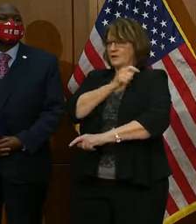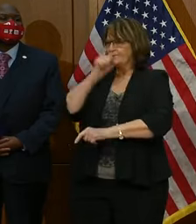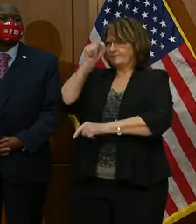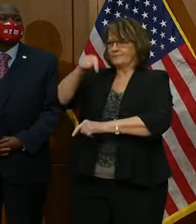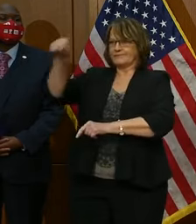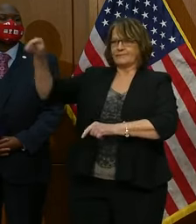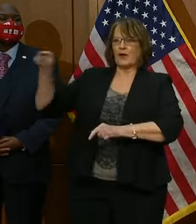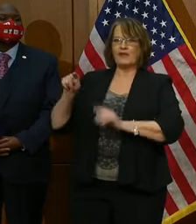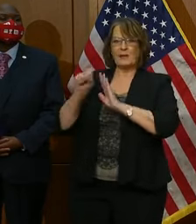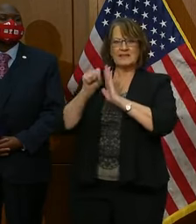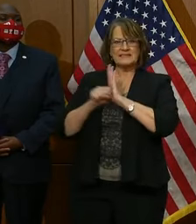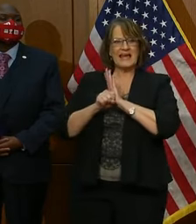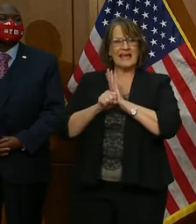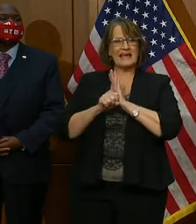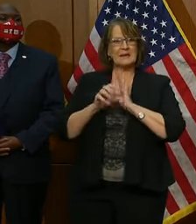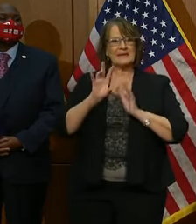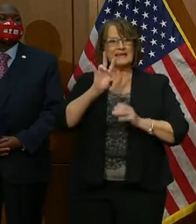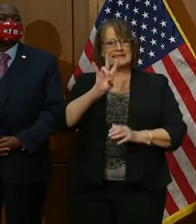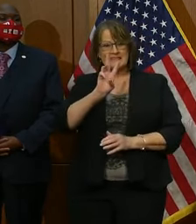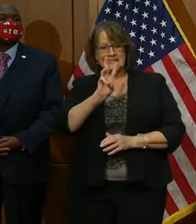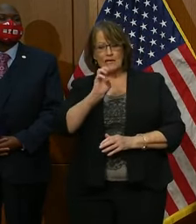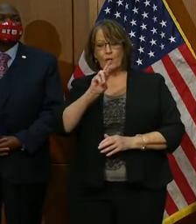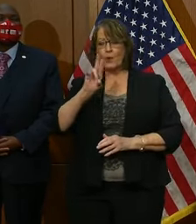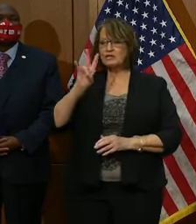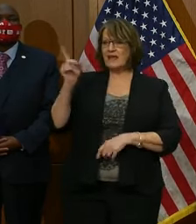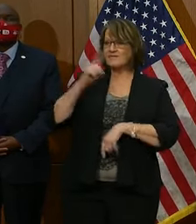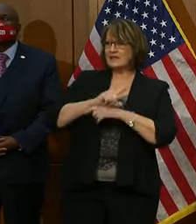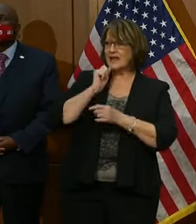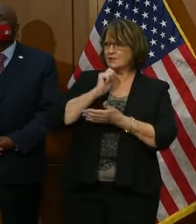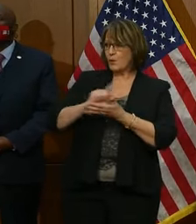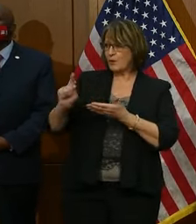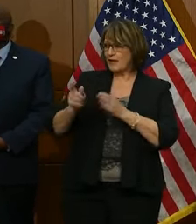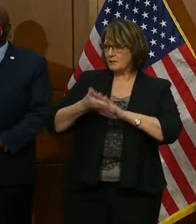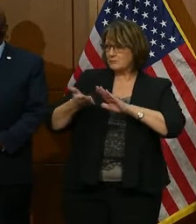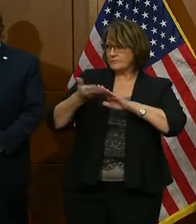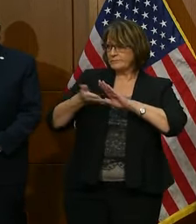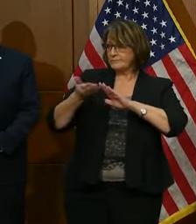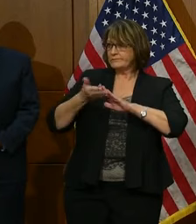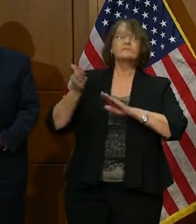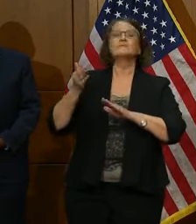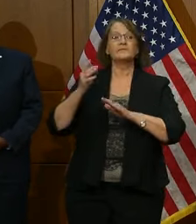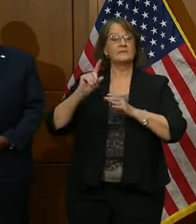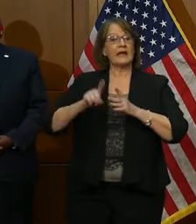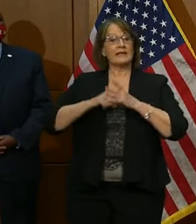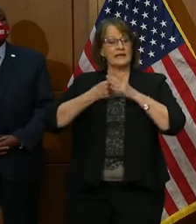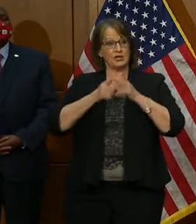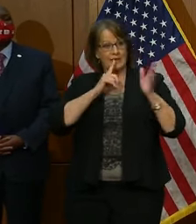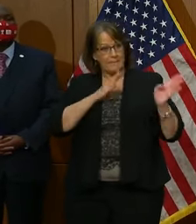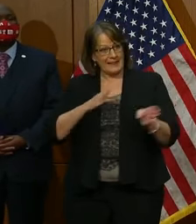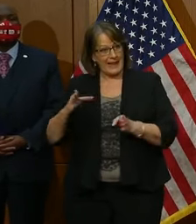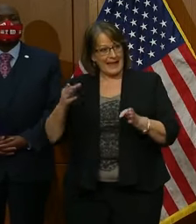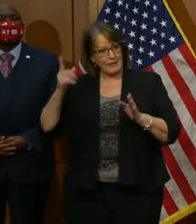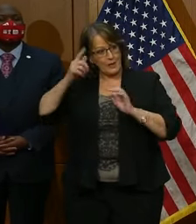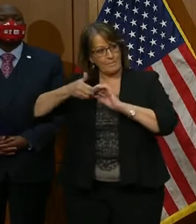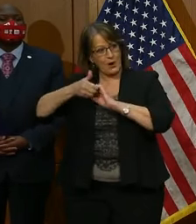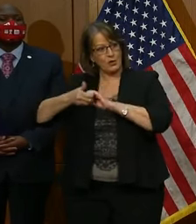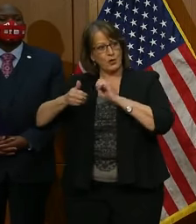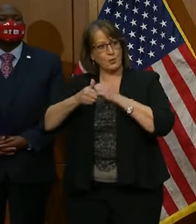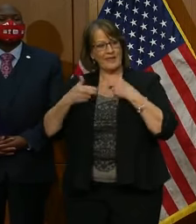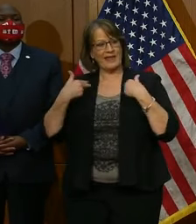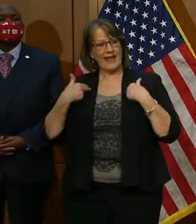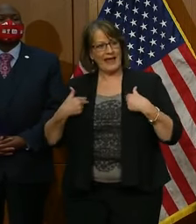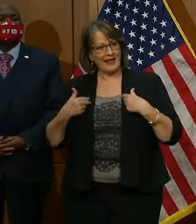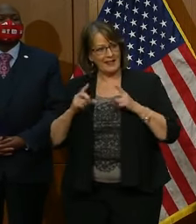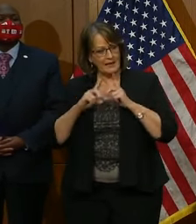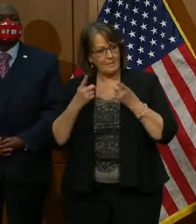places that will be six- to seven-day-a-week operations that initially will be planned and partnered with health departments,